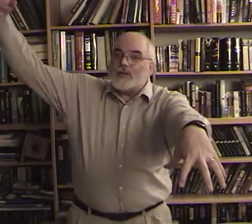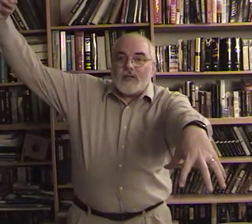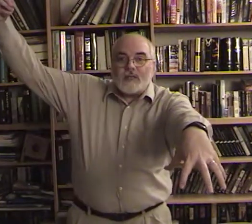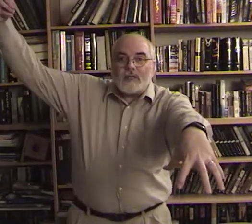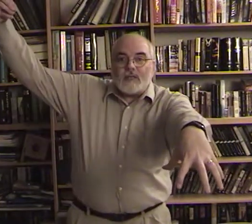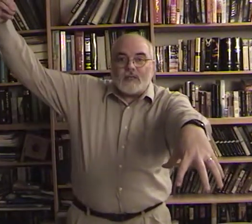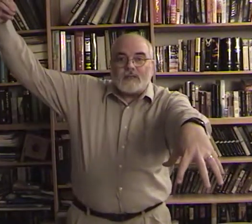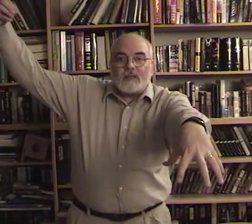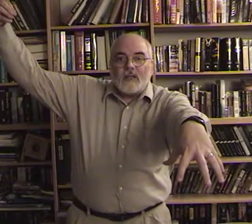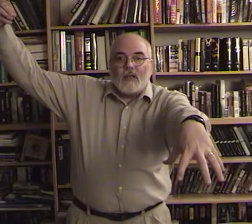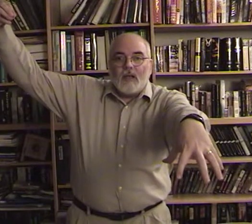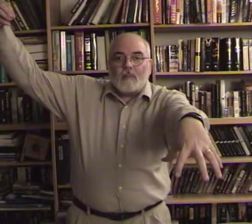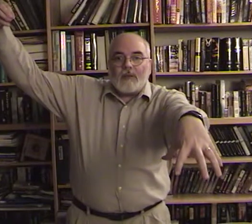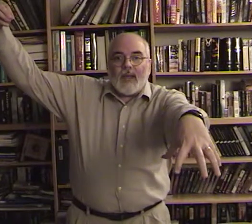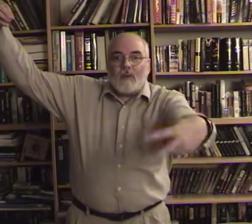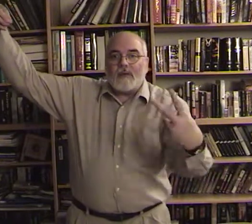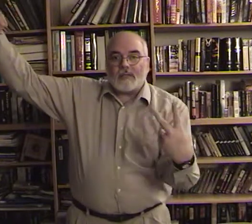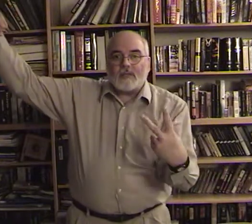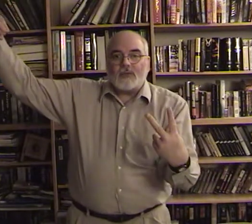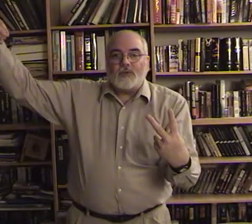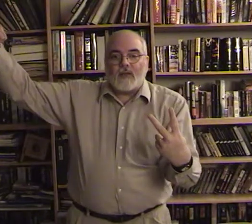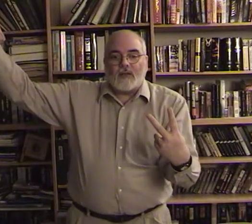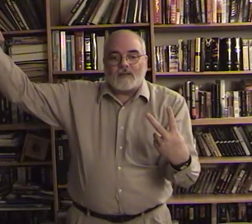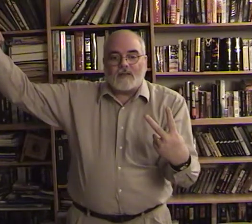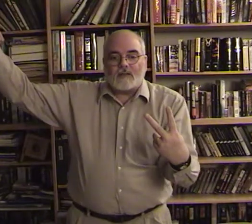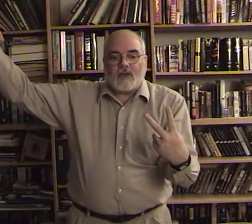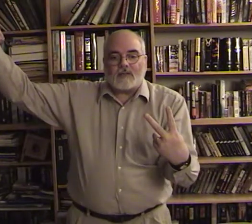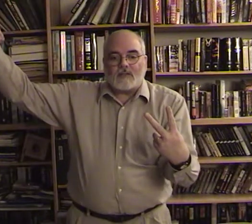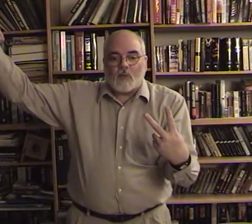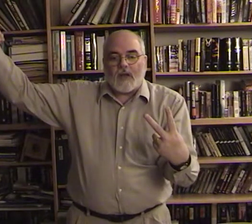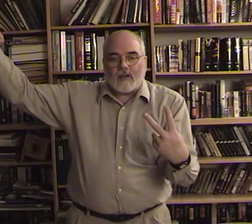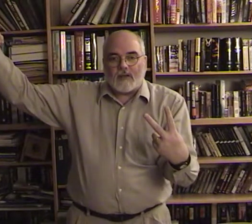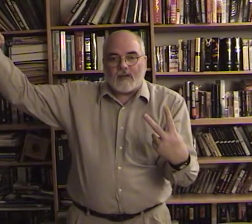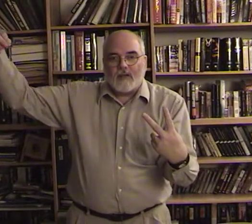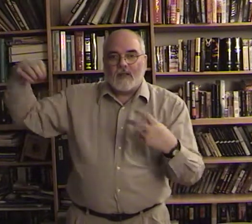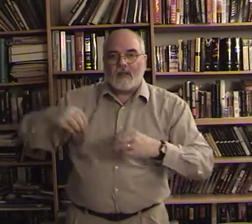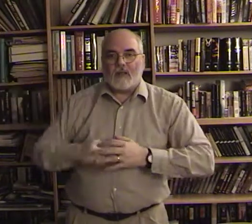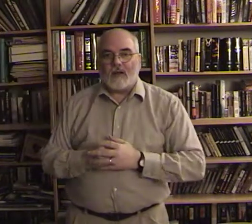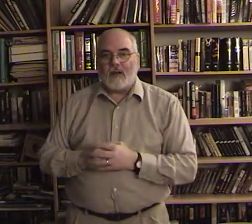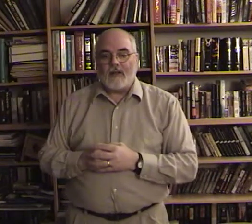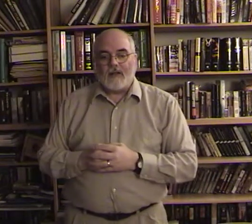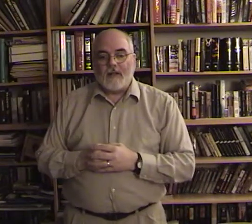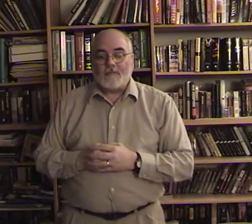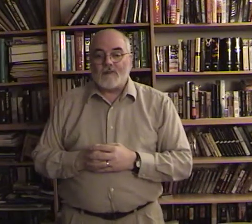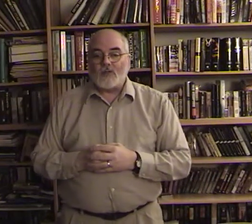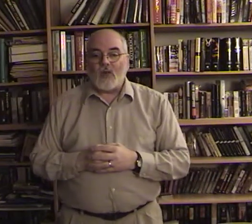jesus is but now we've got these two fellows dressed in white all right so